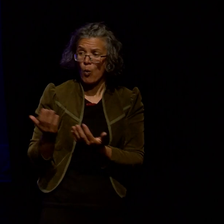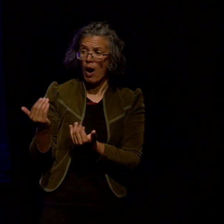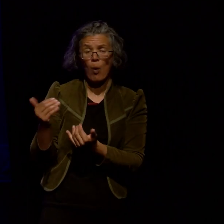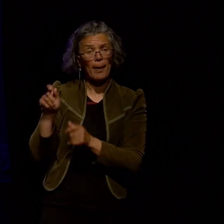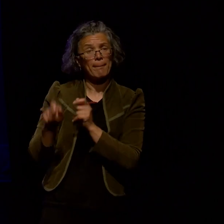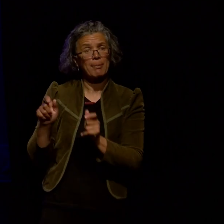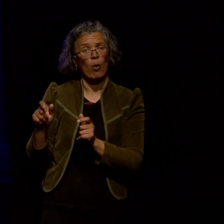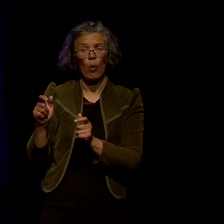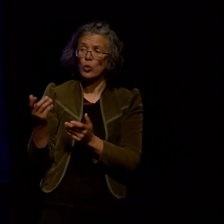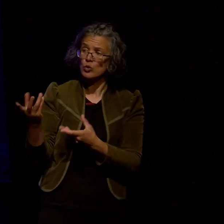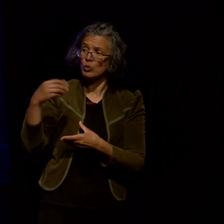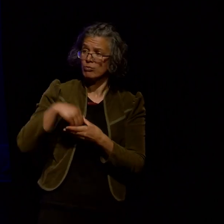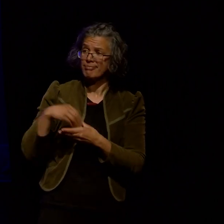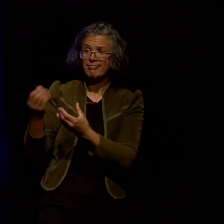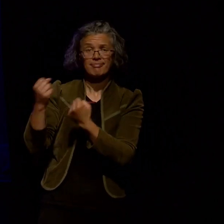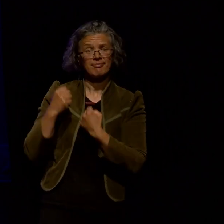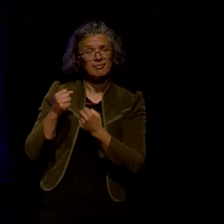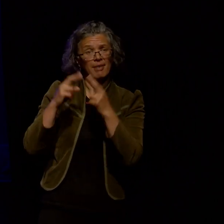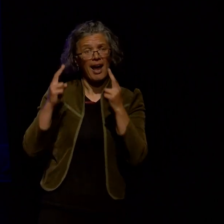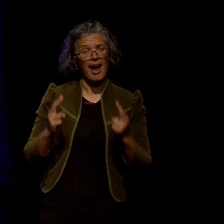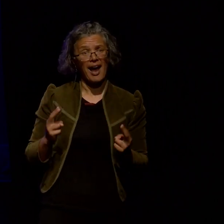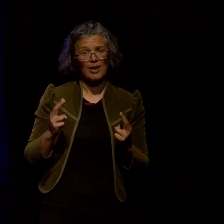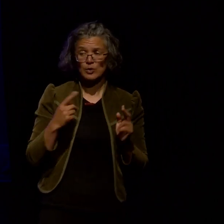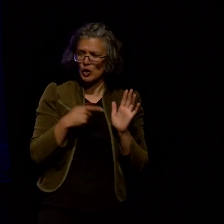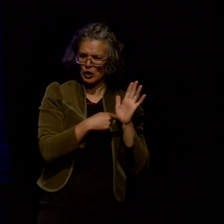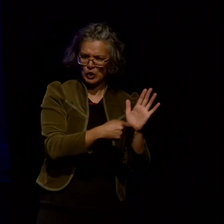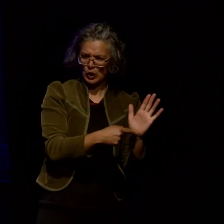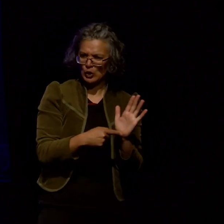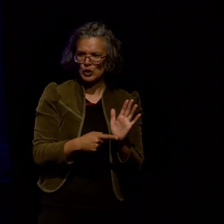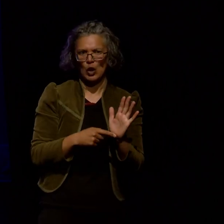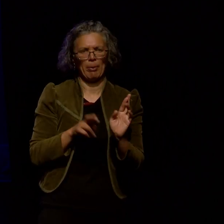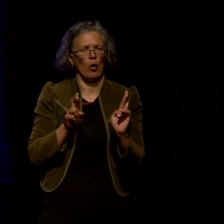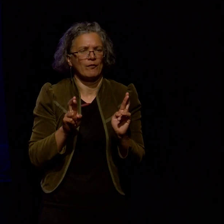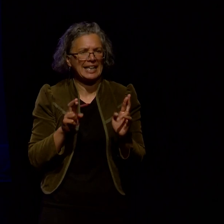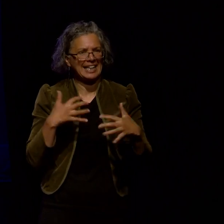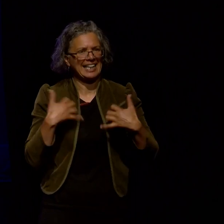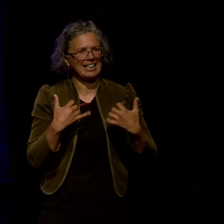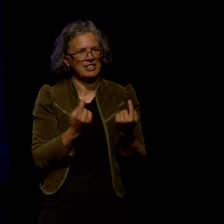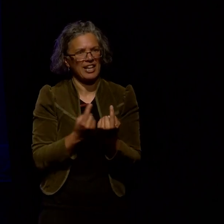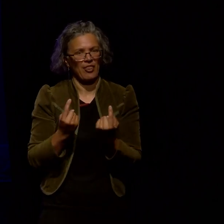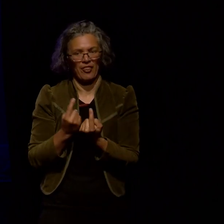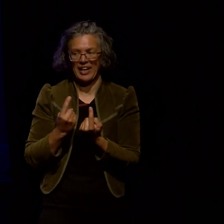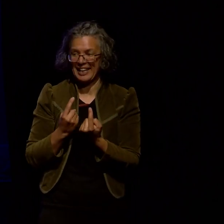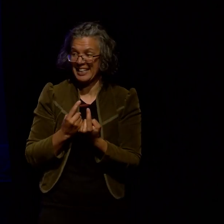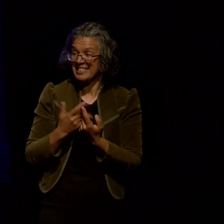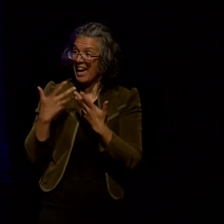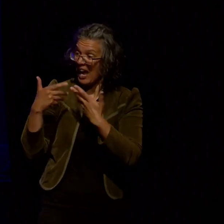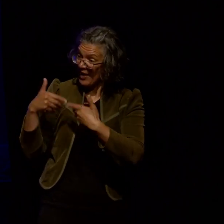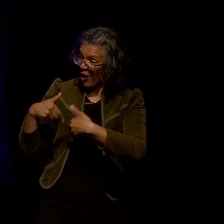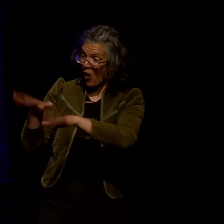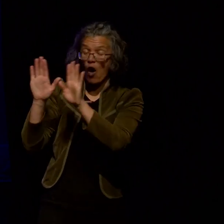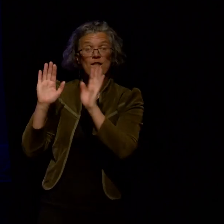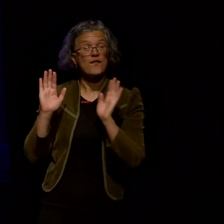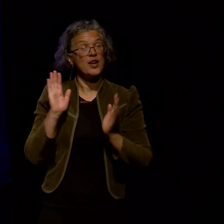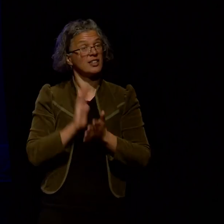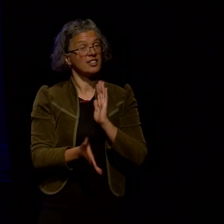I make them feel welcome I show them a whole lot of hopefully interesting stuff and then they're gone and that's it and